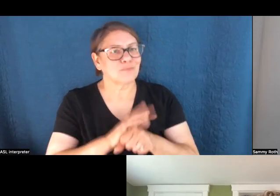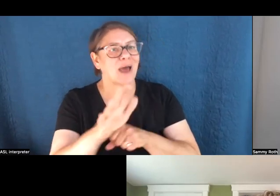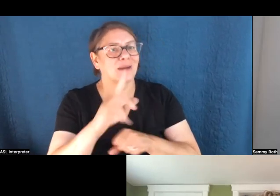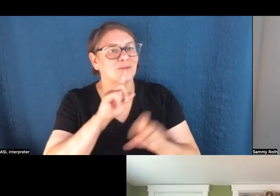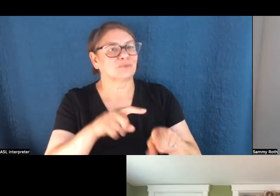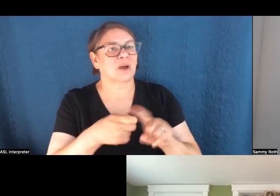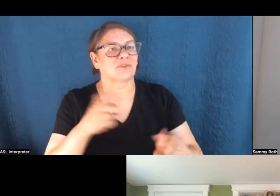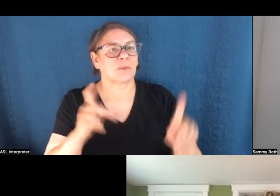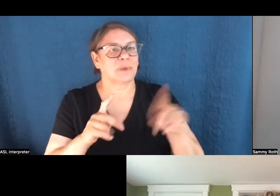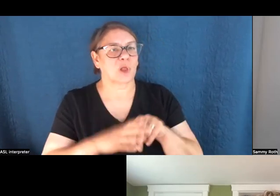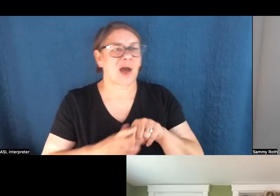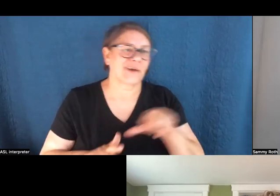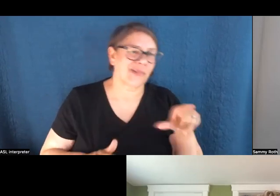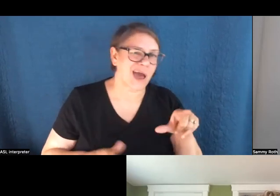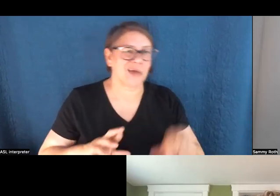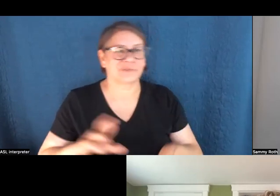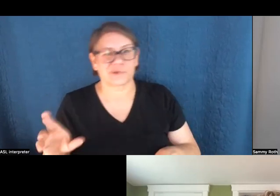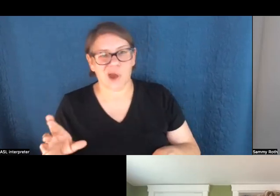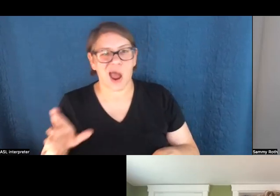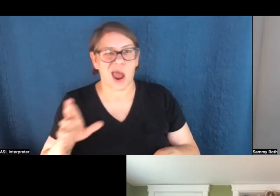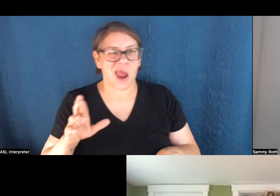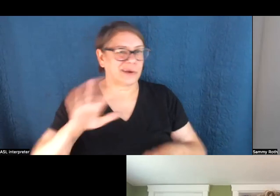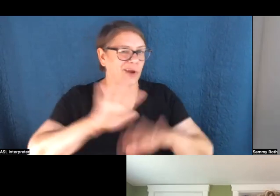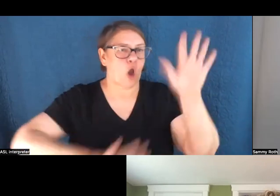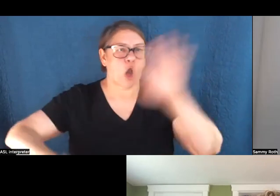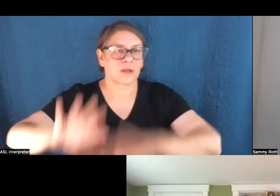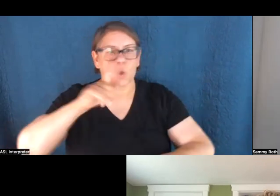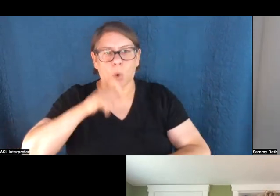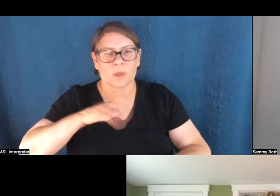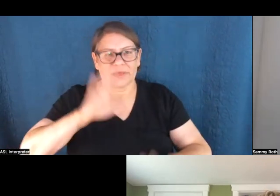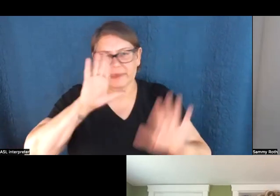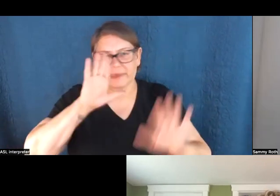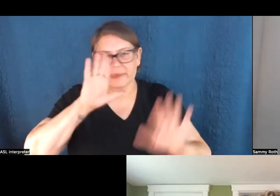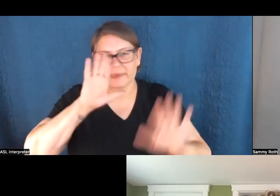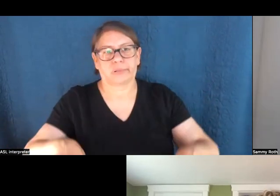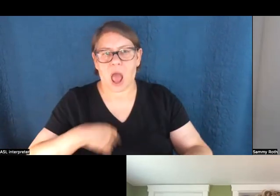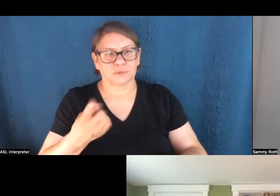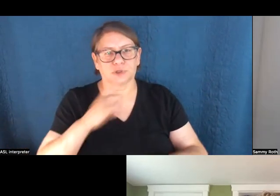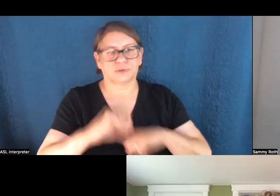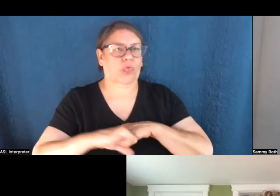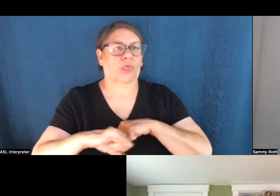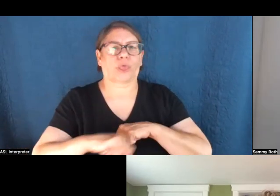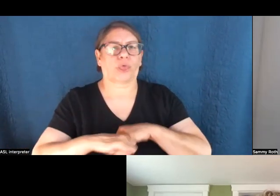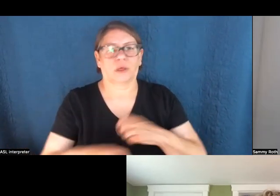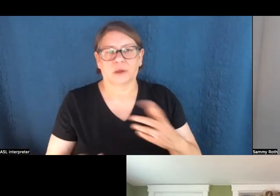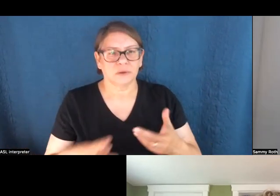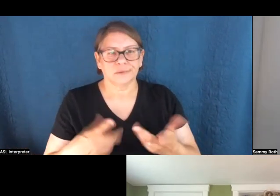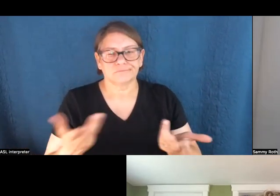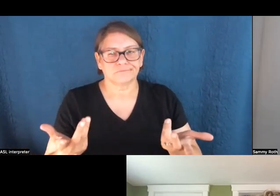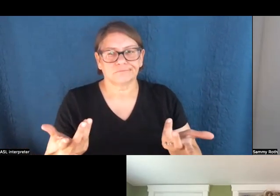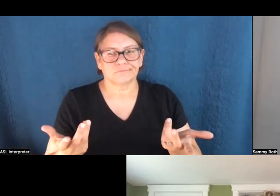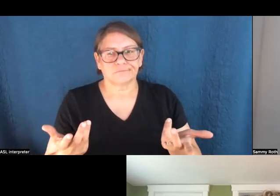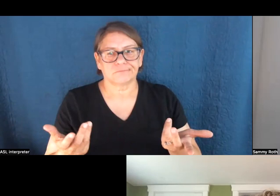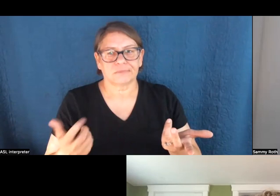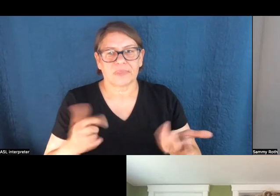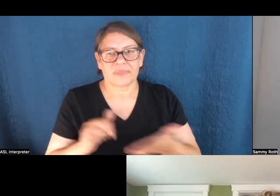from people on the left and right and all over the place who just assume I'm a shill for this or that or whatever. And that, um, you know, I've just, I'm, I'm